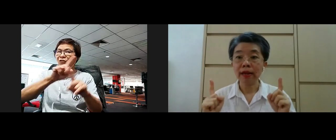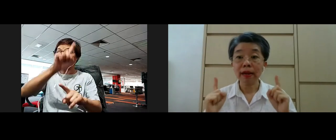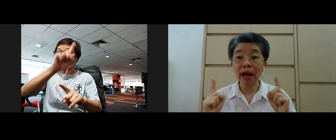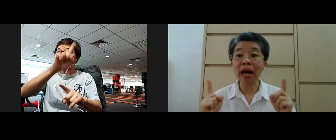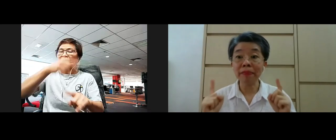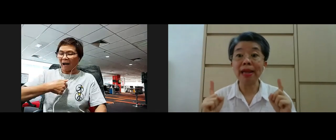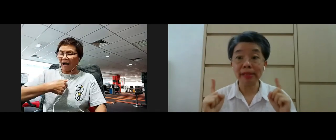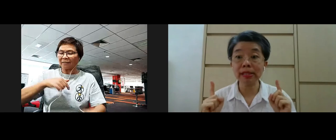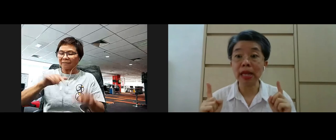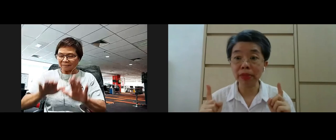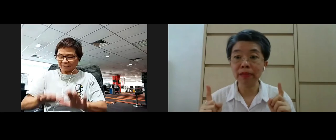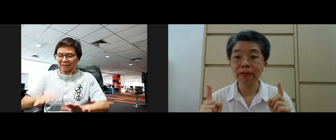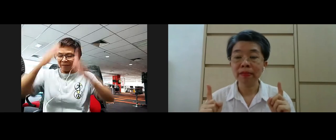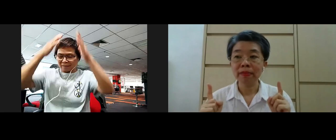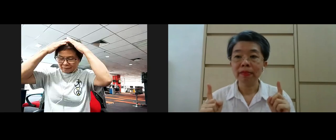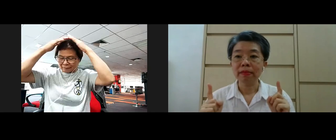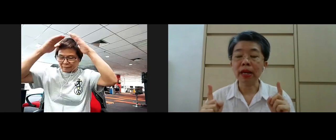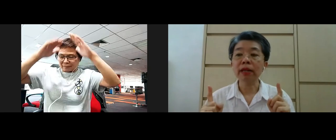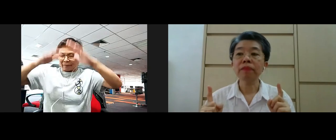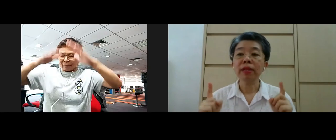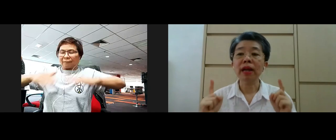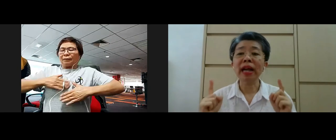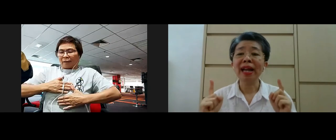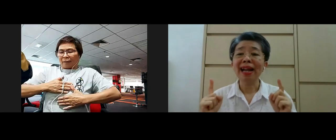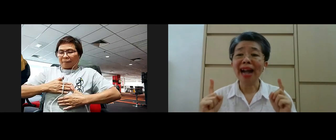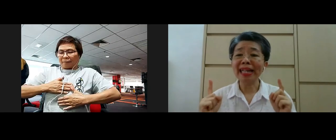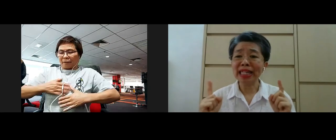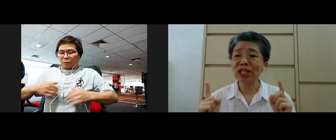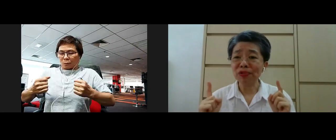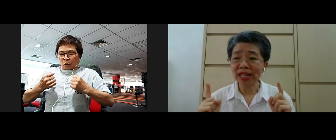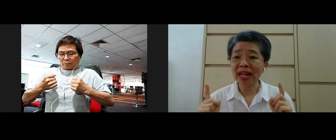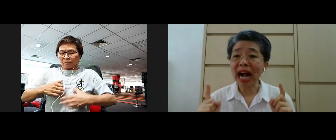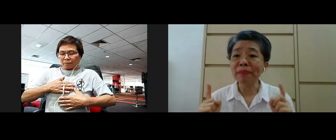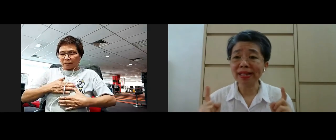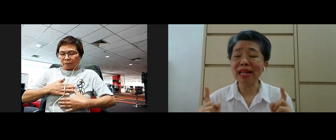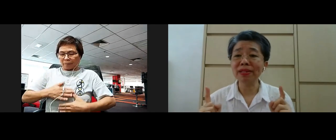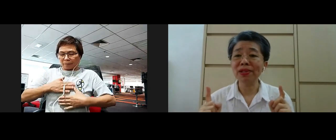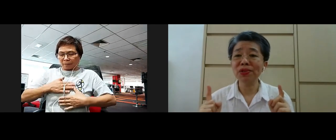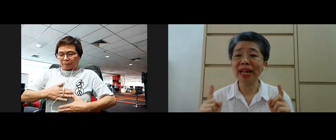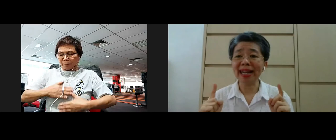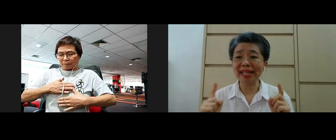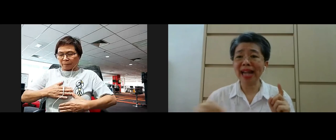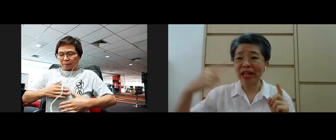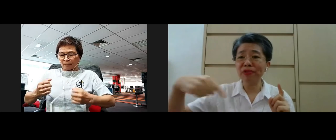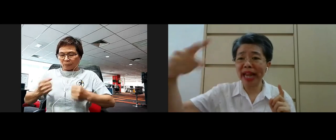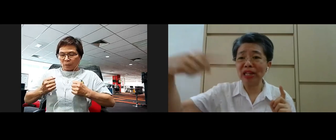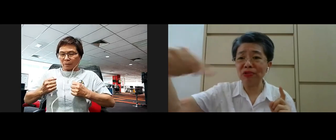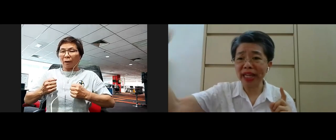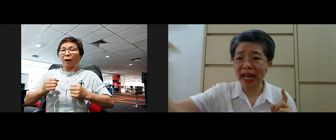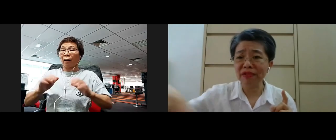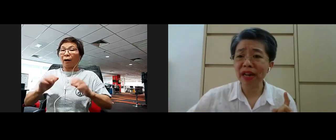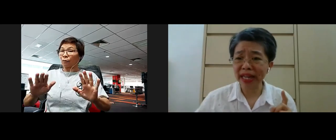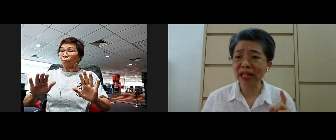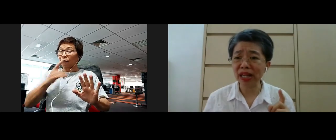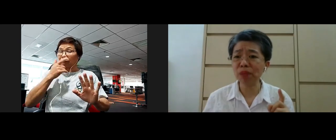calm and stable yeah I need to stay calm and stable so that like I said I don't get